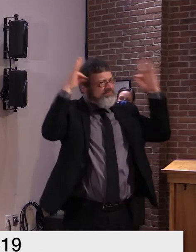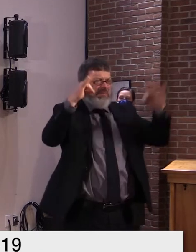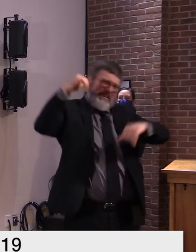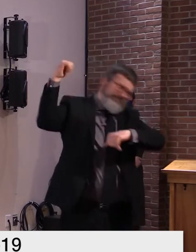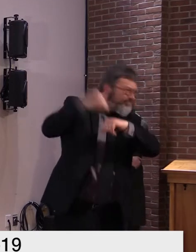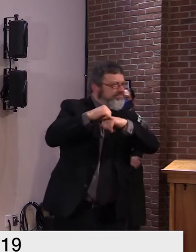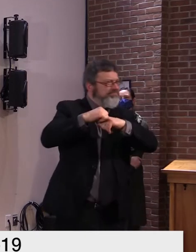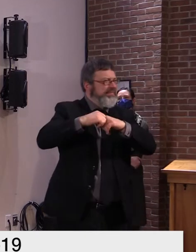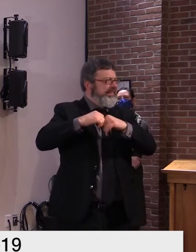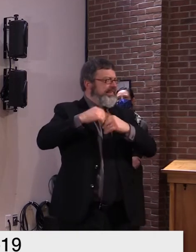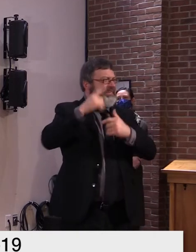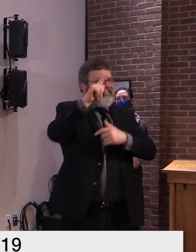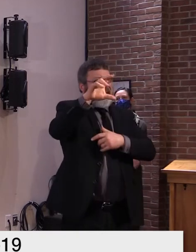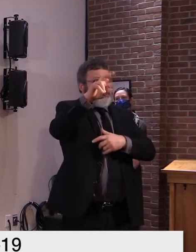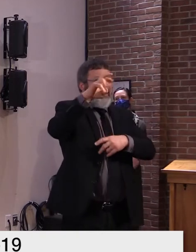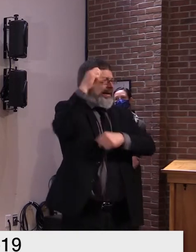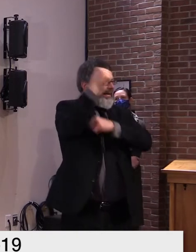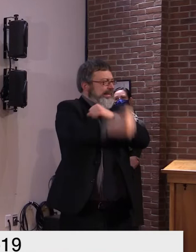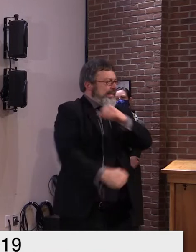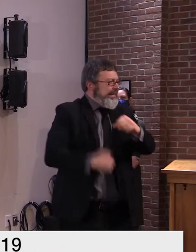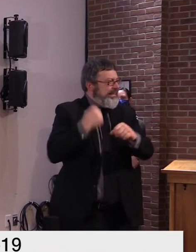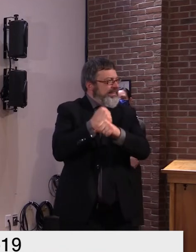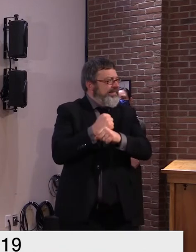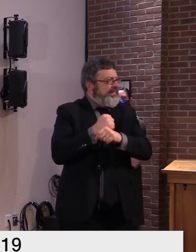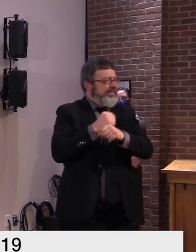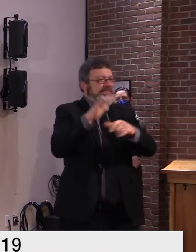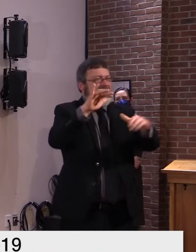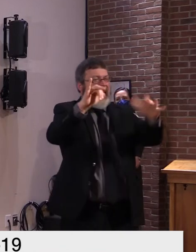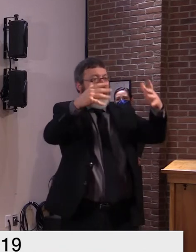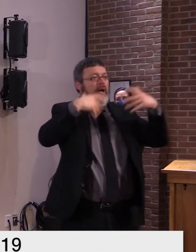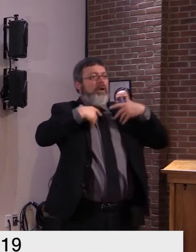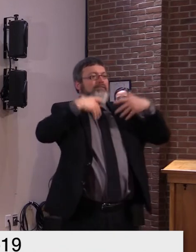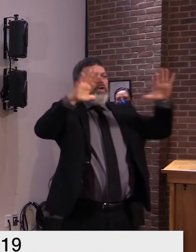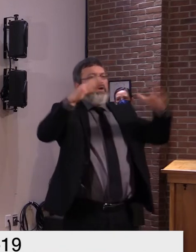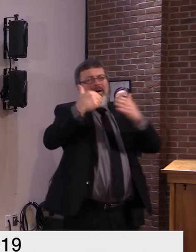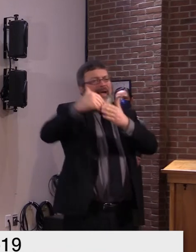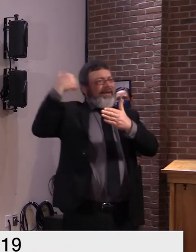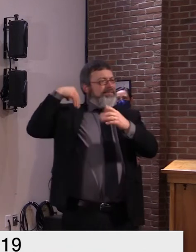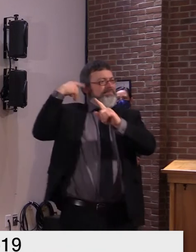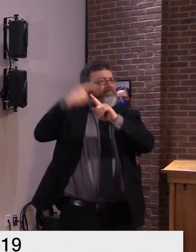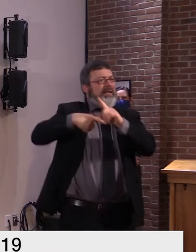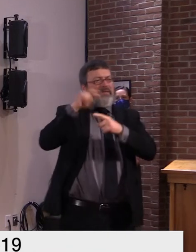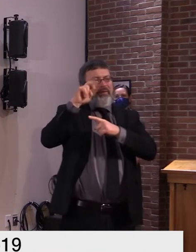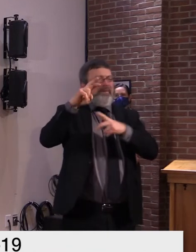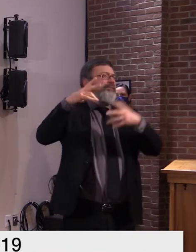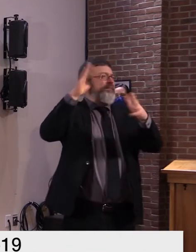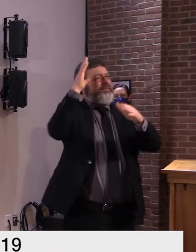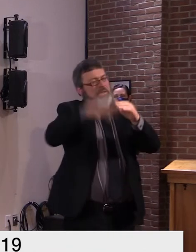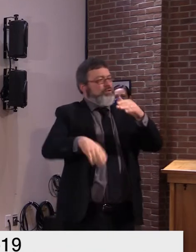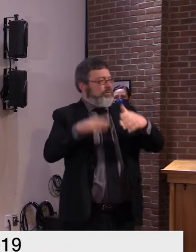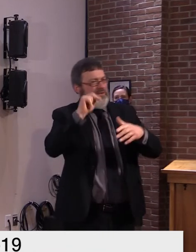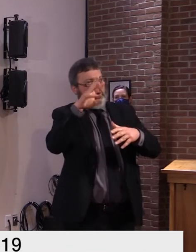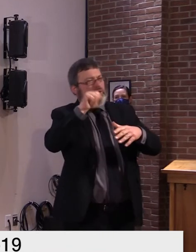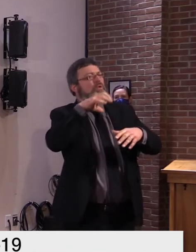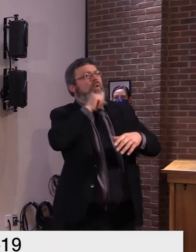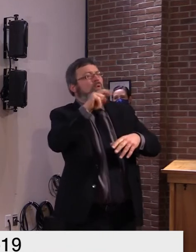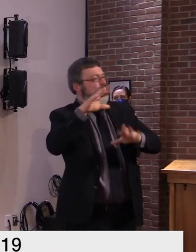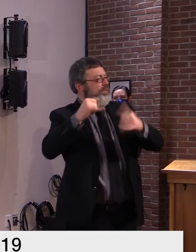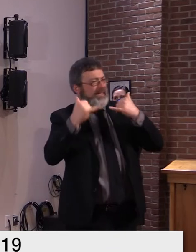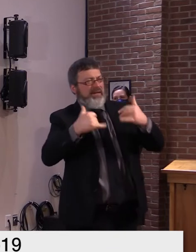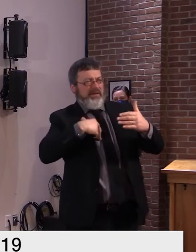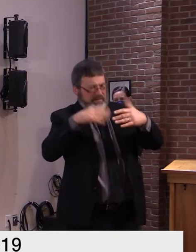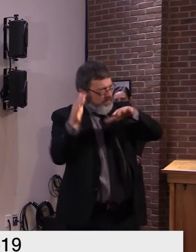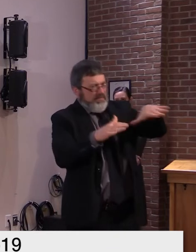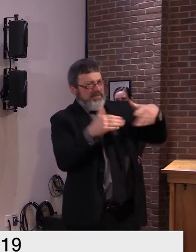and trying to really focus on you know the common enemy here as i said in my remarks is the virus